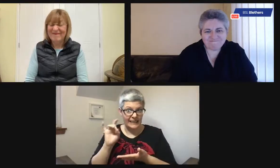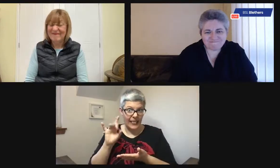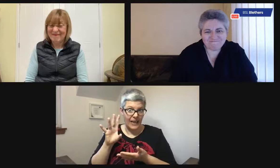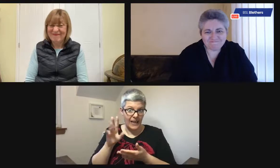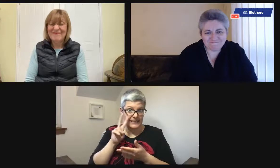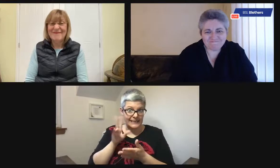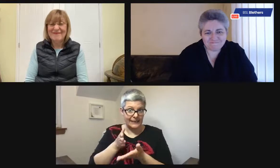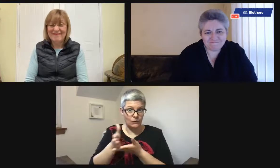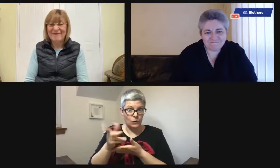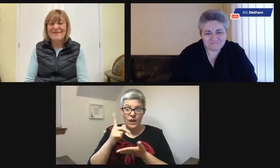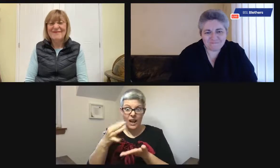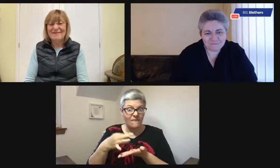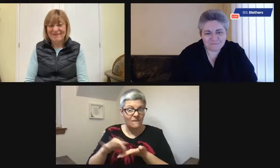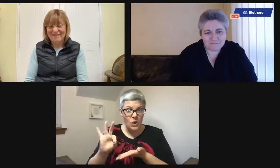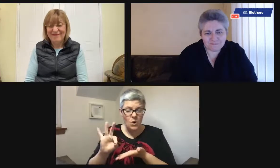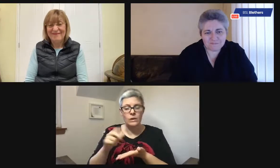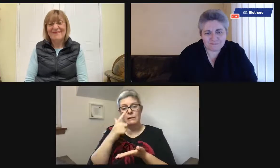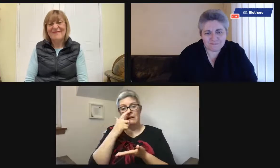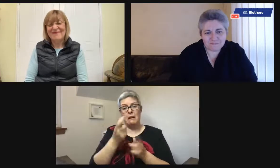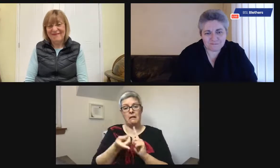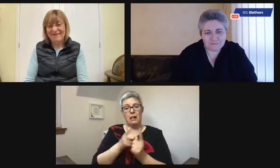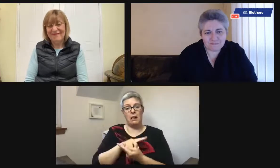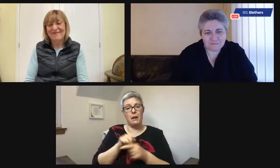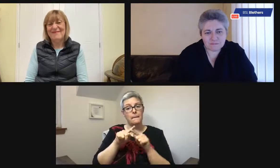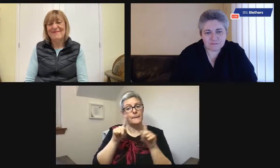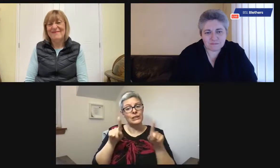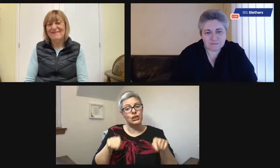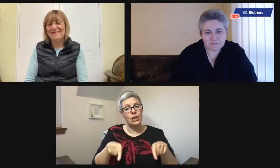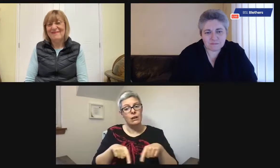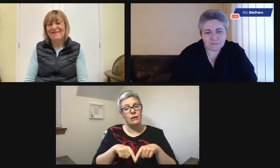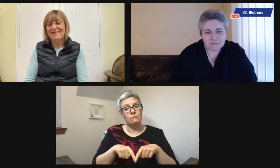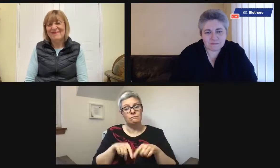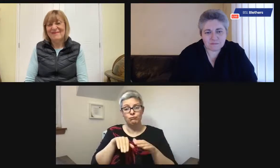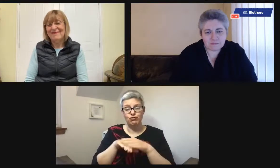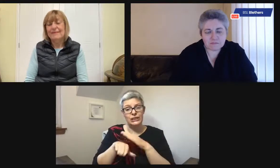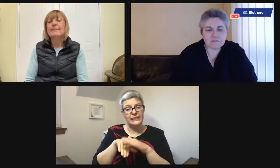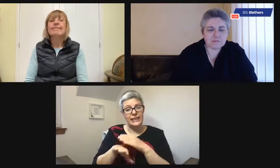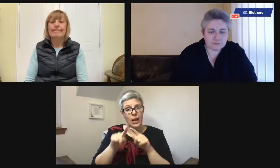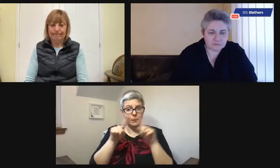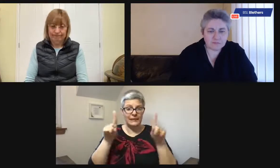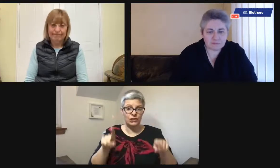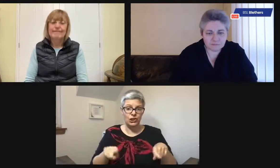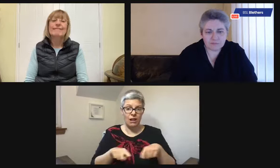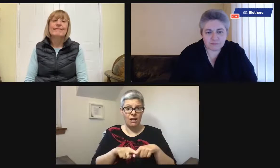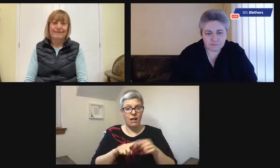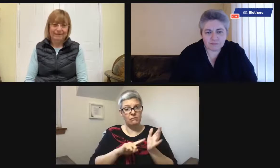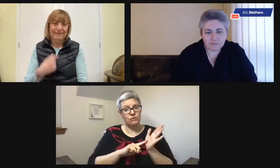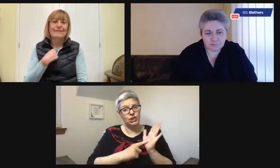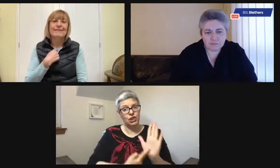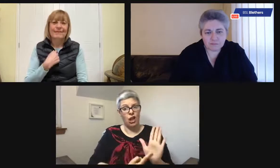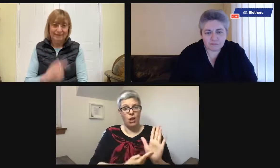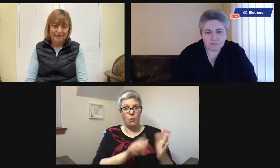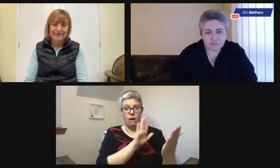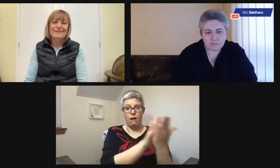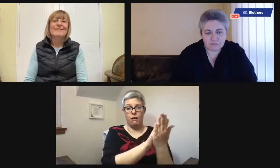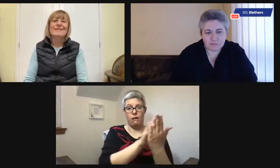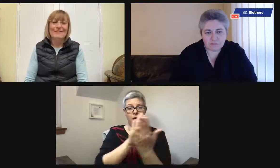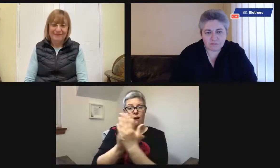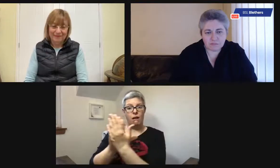And if you can't afford these nice glass see-through cupboards, you could just put pictures, print out pictures